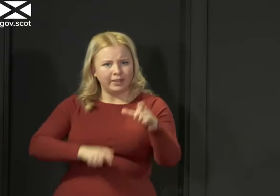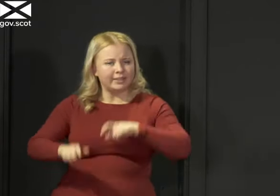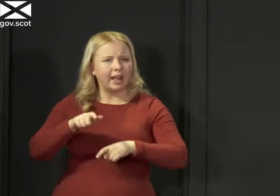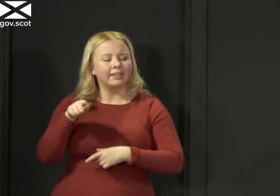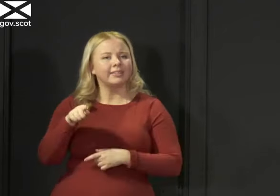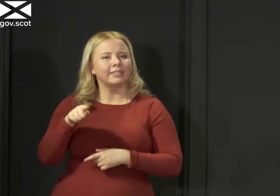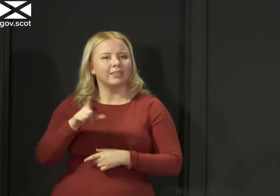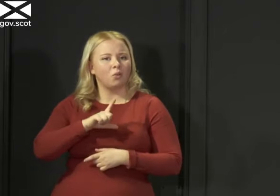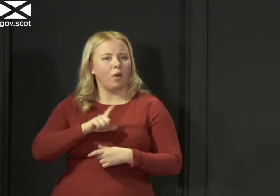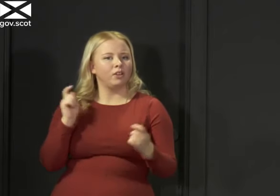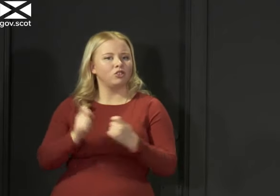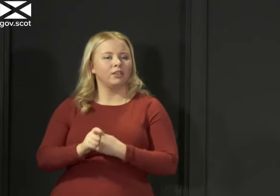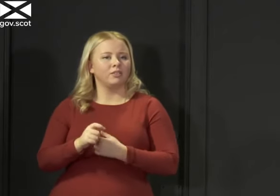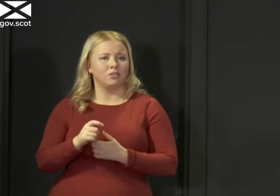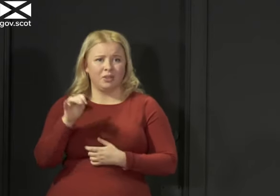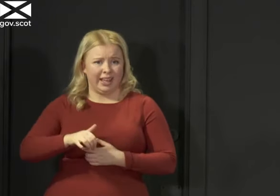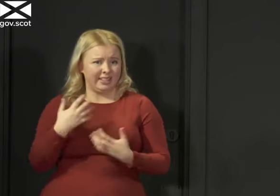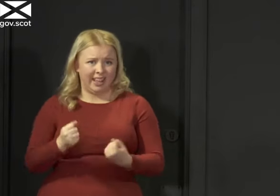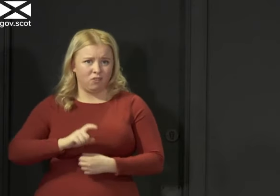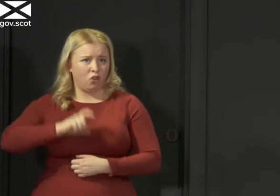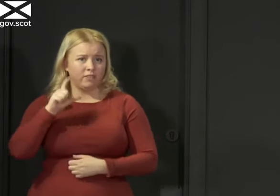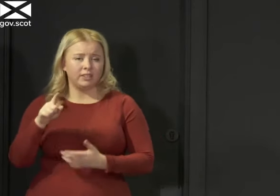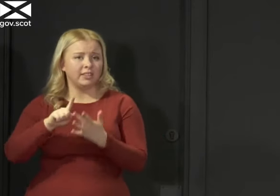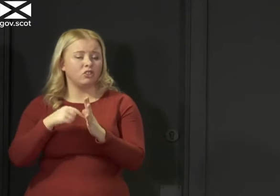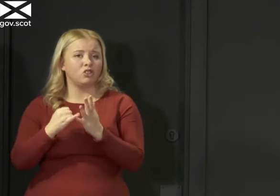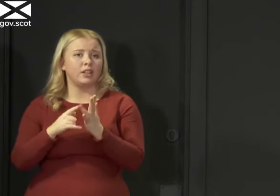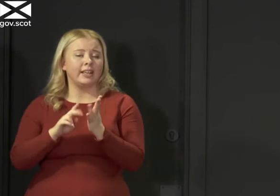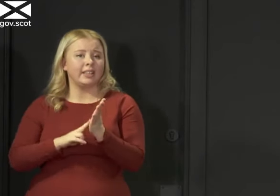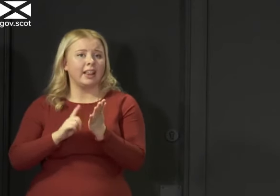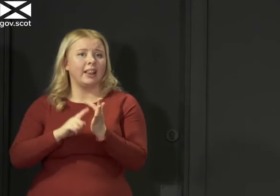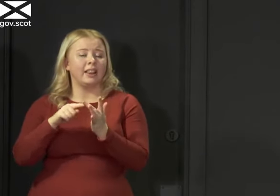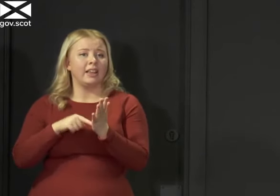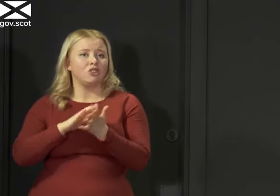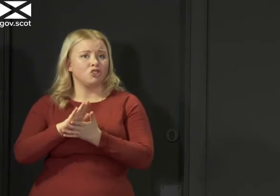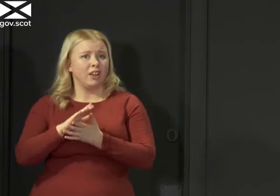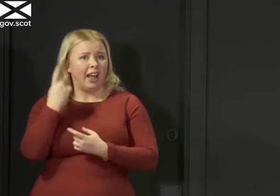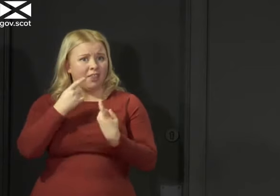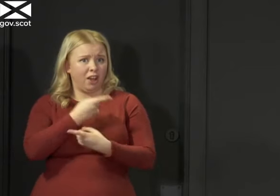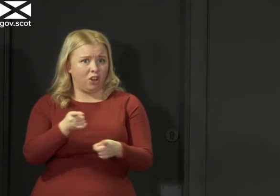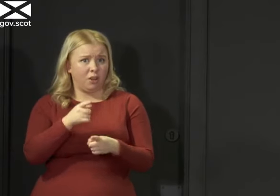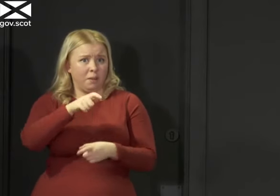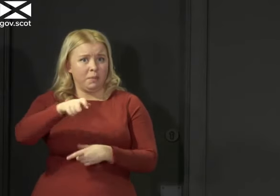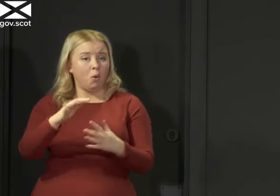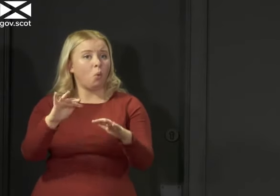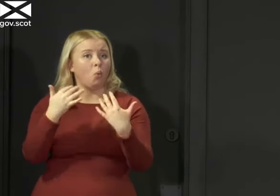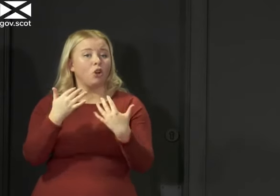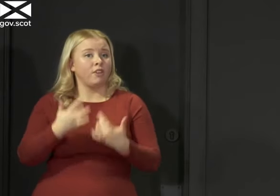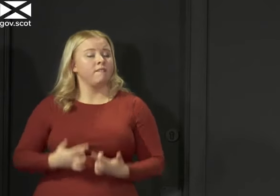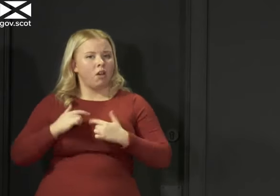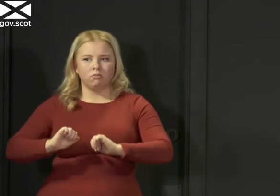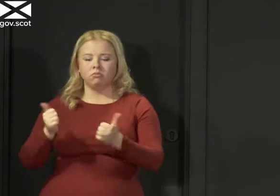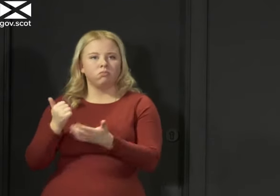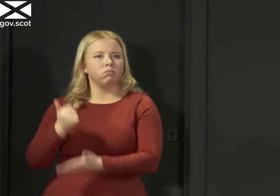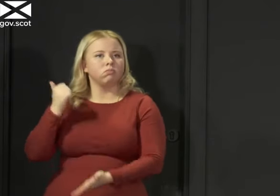it's saying something else. So, yes, I do have confidence in Jason Leitch. I think most people watching will probably think he's done an absolutely sterling job in